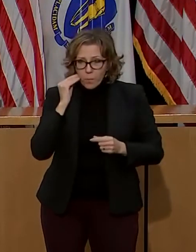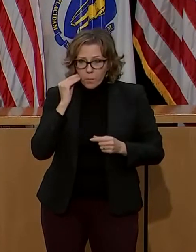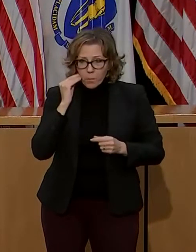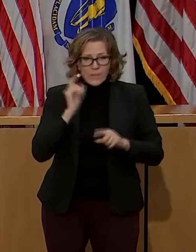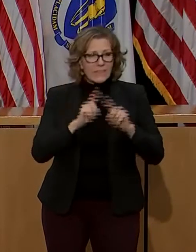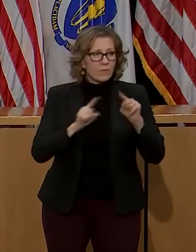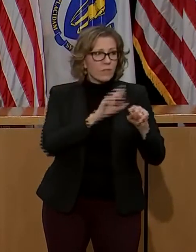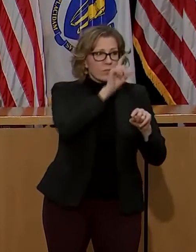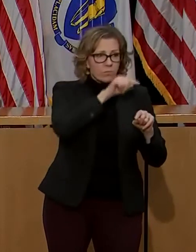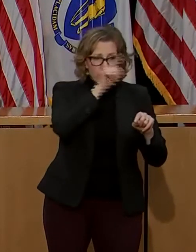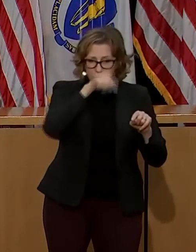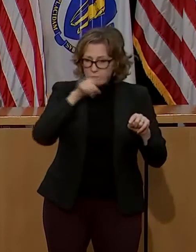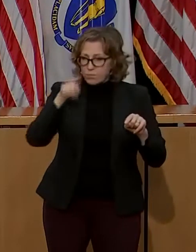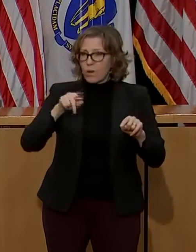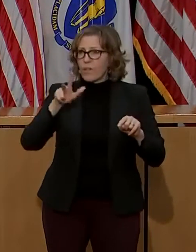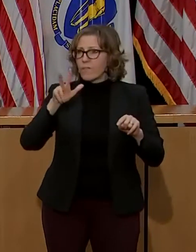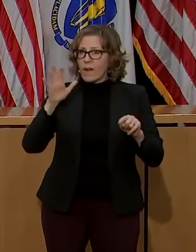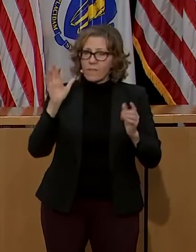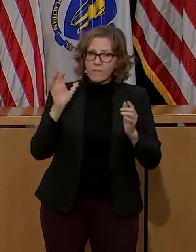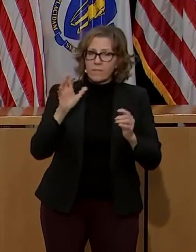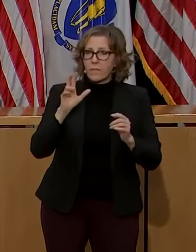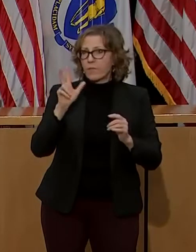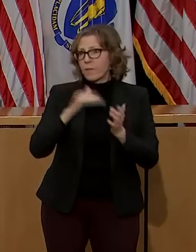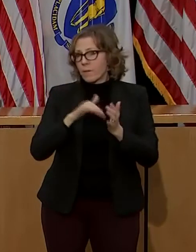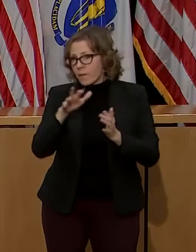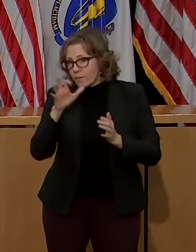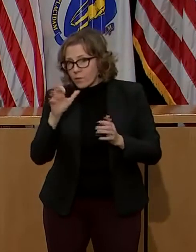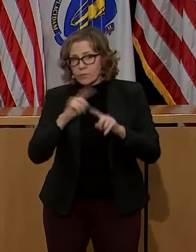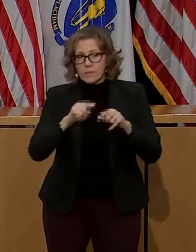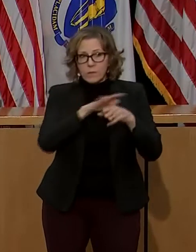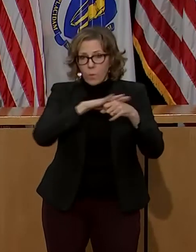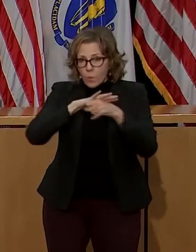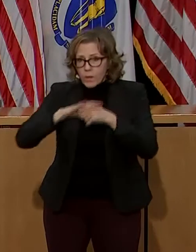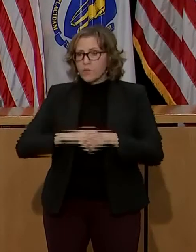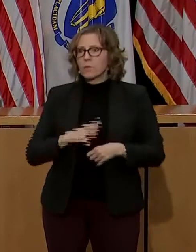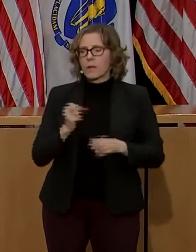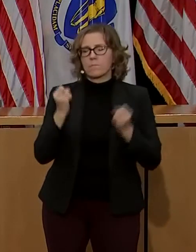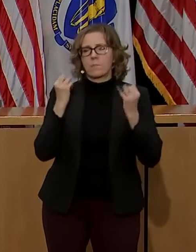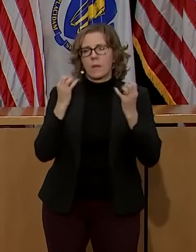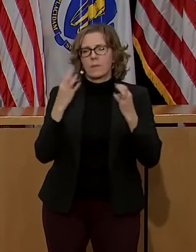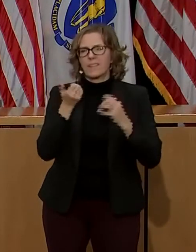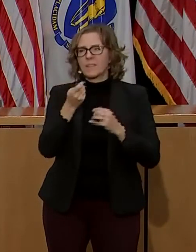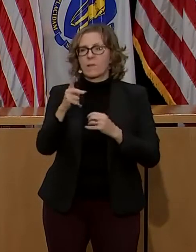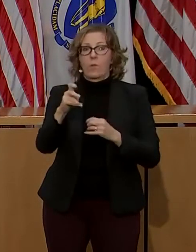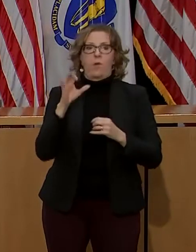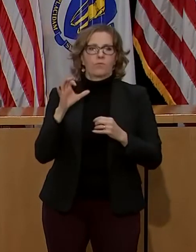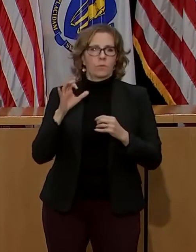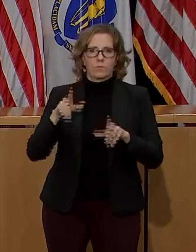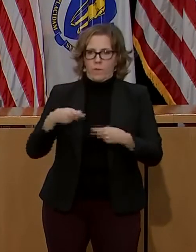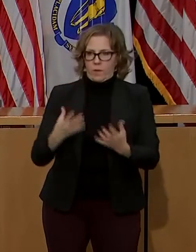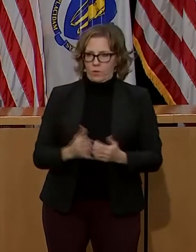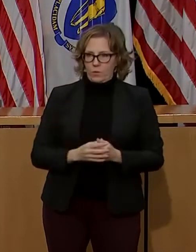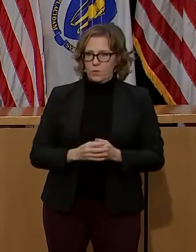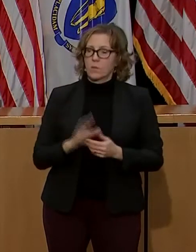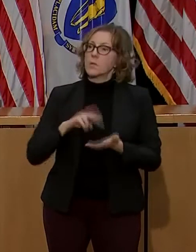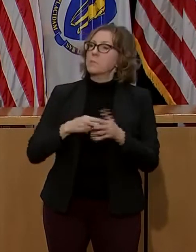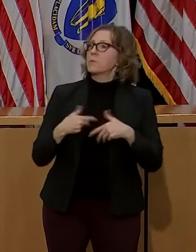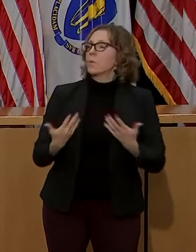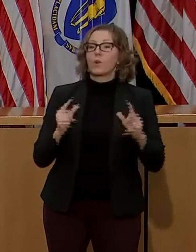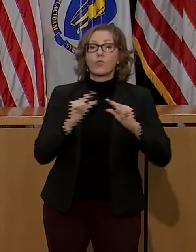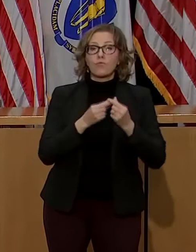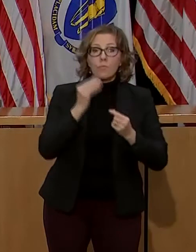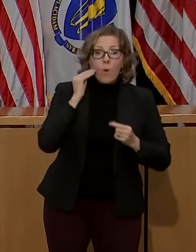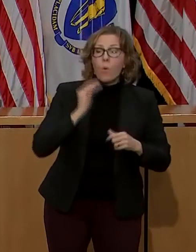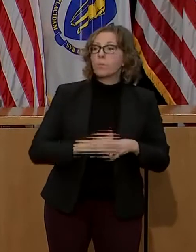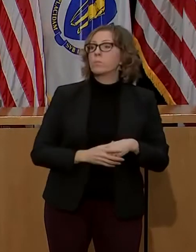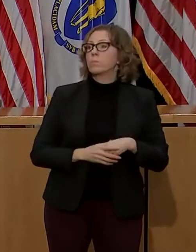locations and 400 providers. These include group homes, residential treatment programs, individual and family homeless